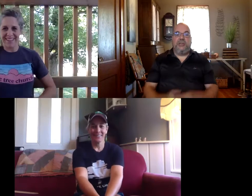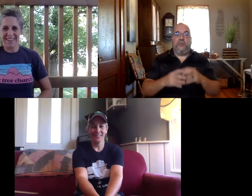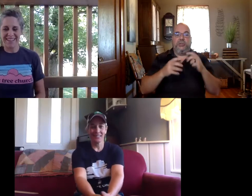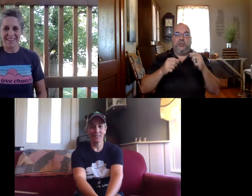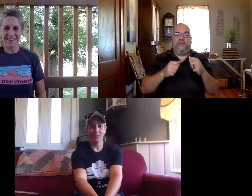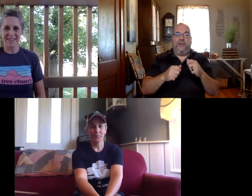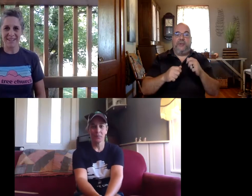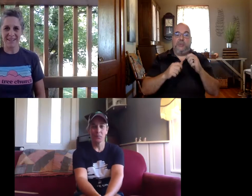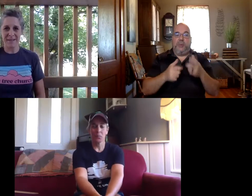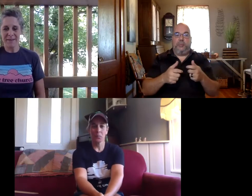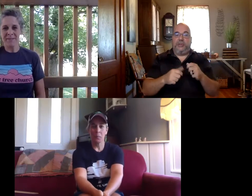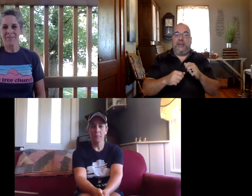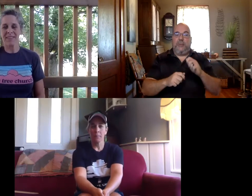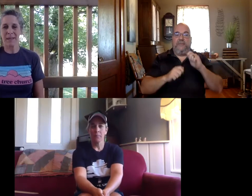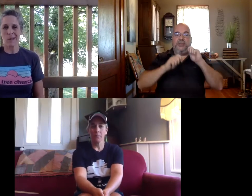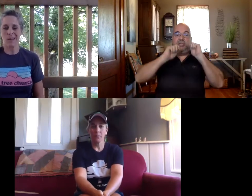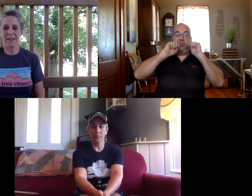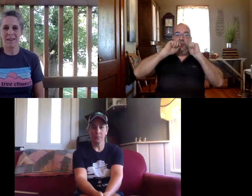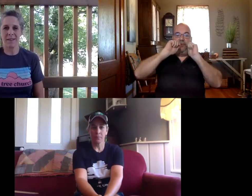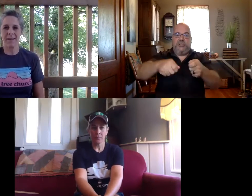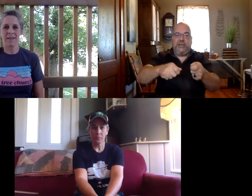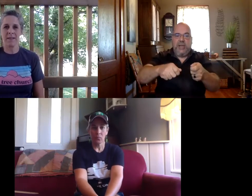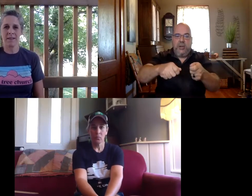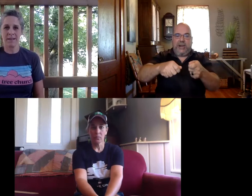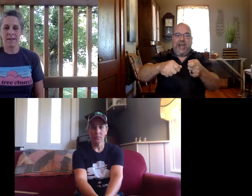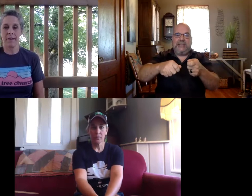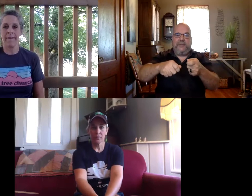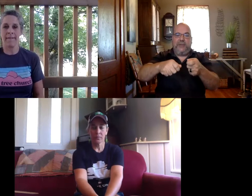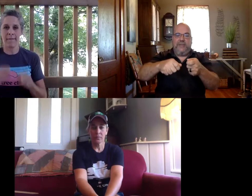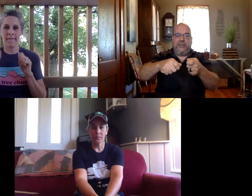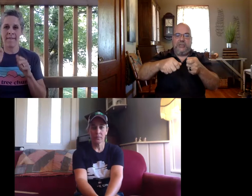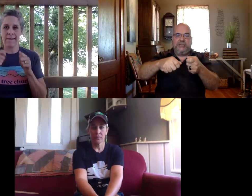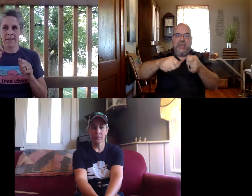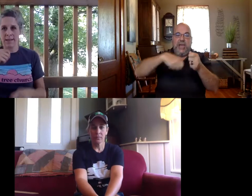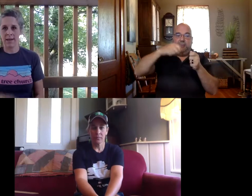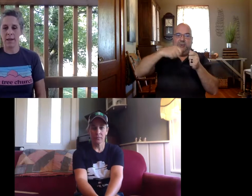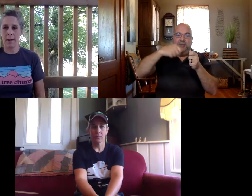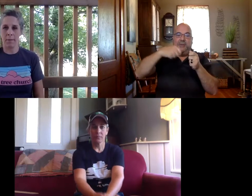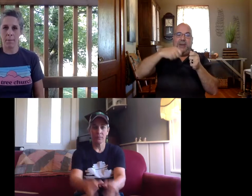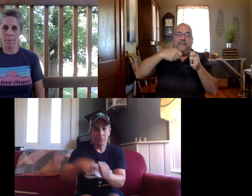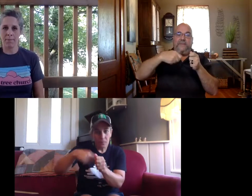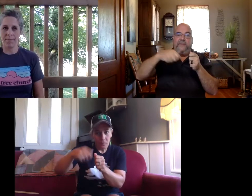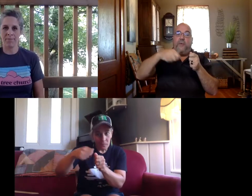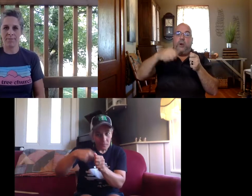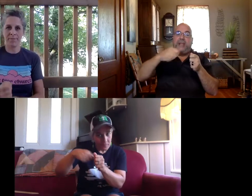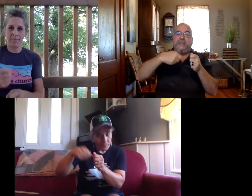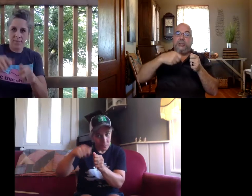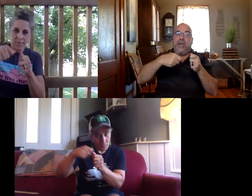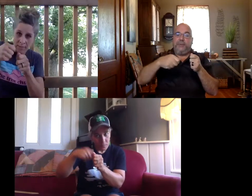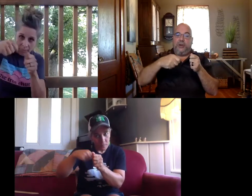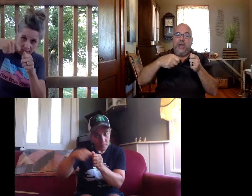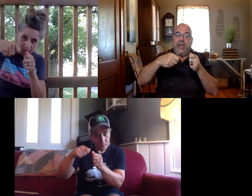that ephesians 4 2 the reference we would pretend like we're fishing so we're fishing we're casting for ephesians and then we're reeling it in for four